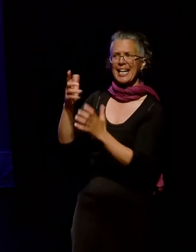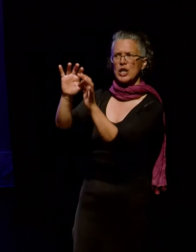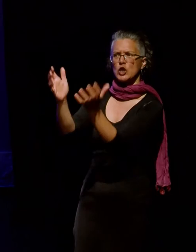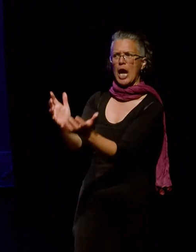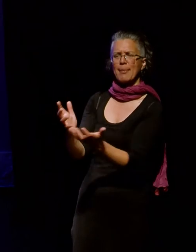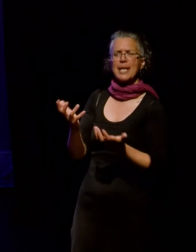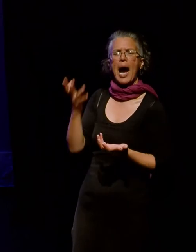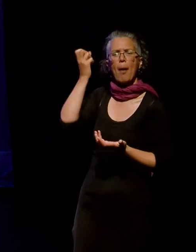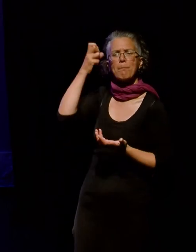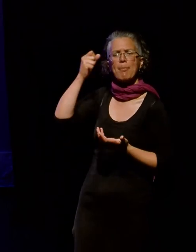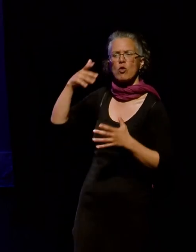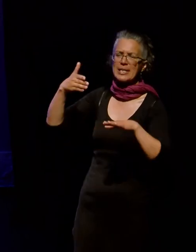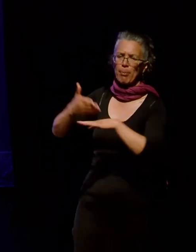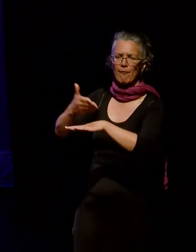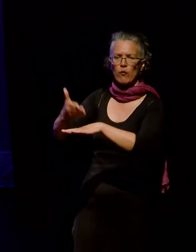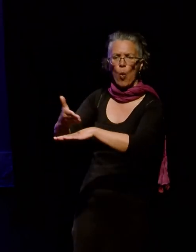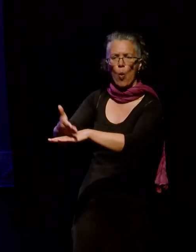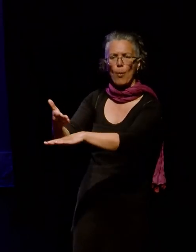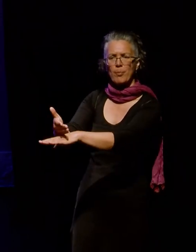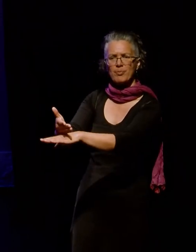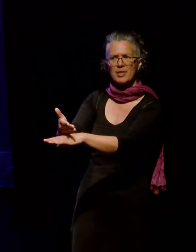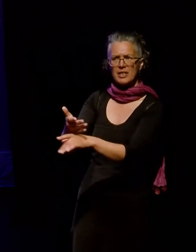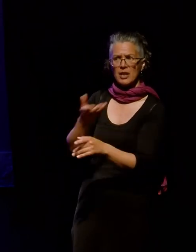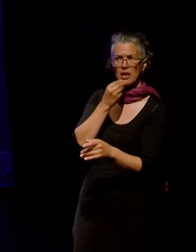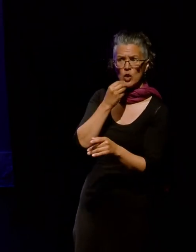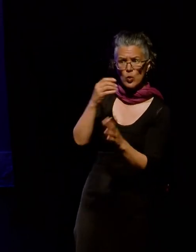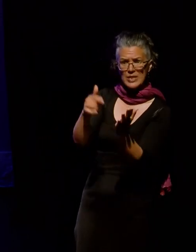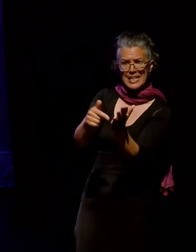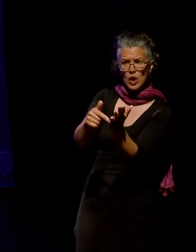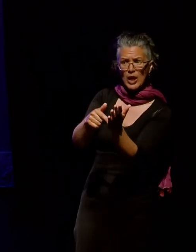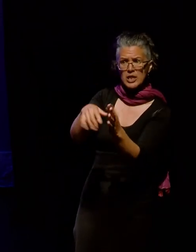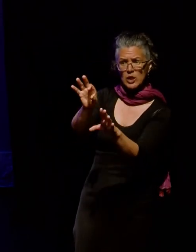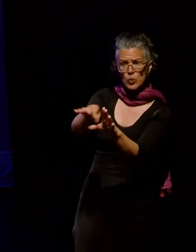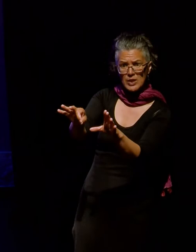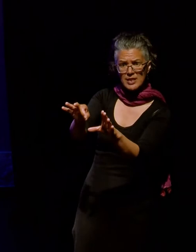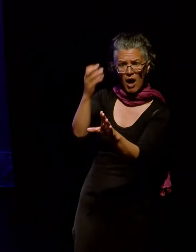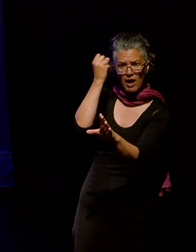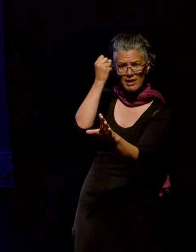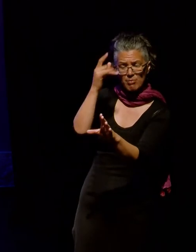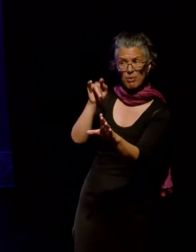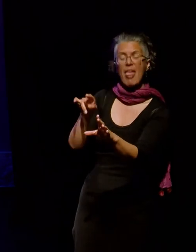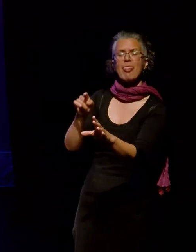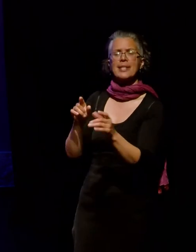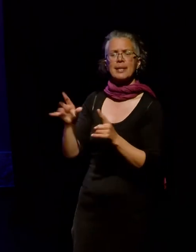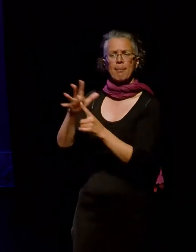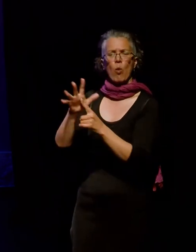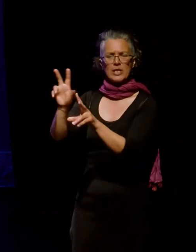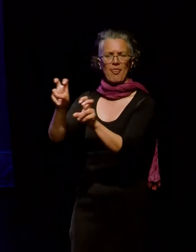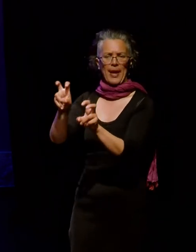The notion of shaping memory through design and use of technology is an important theme of this research.